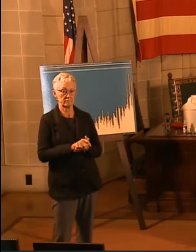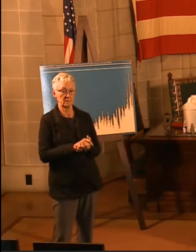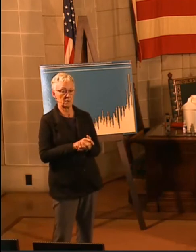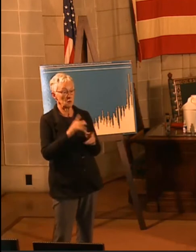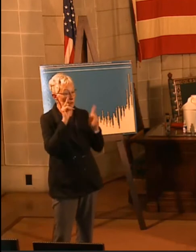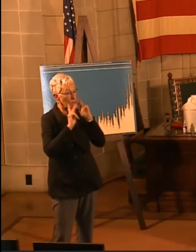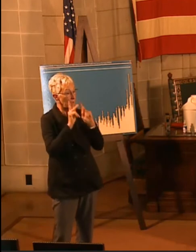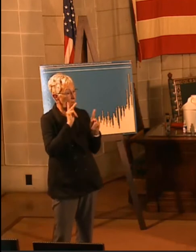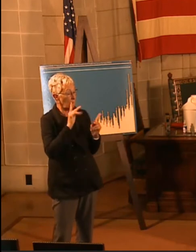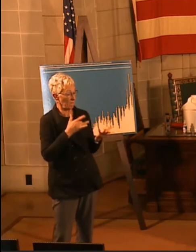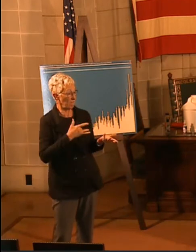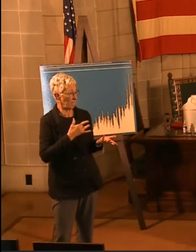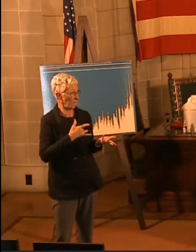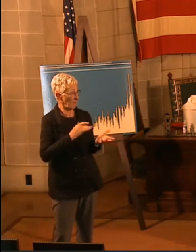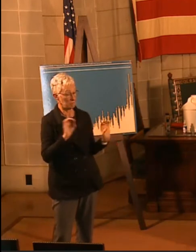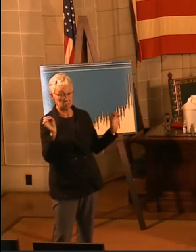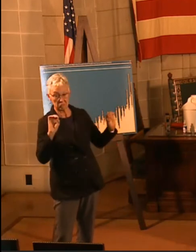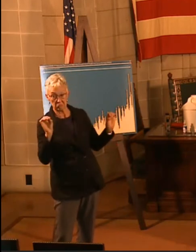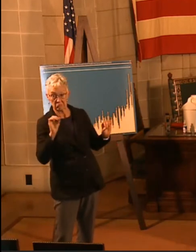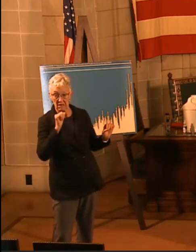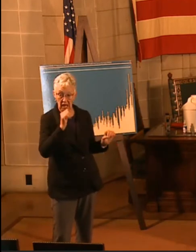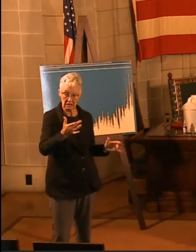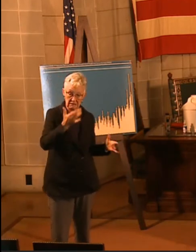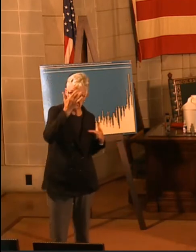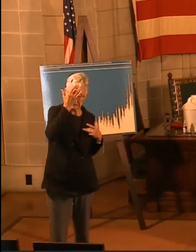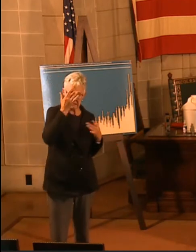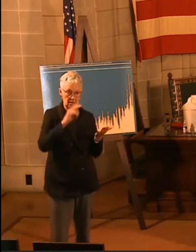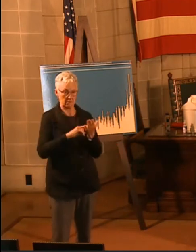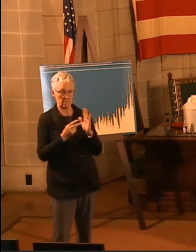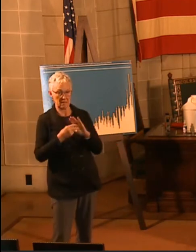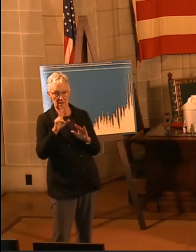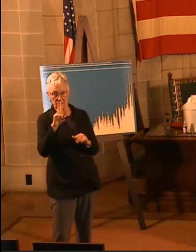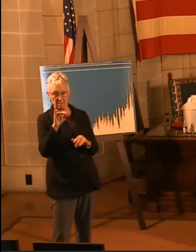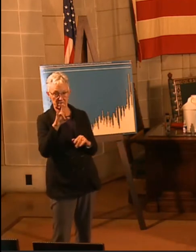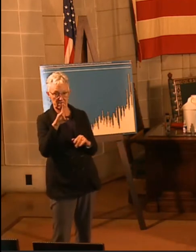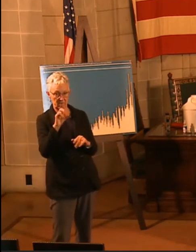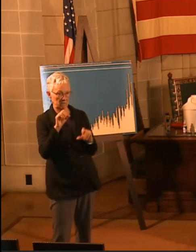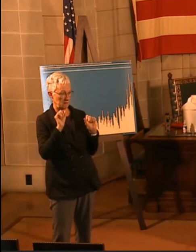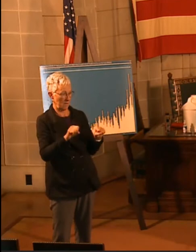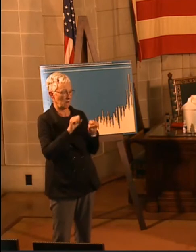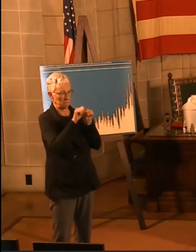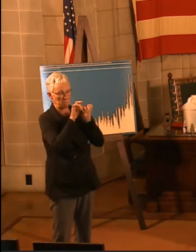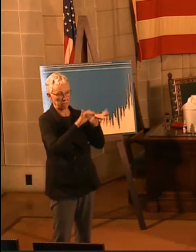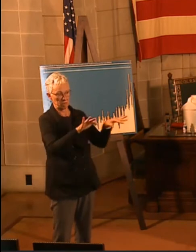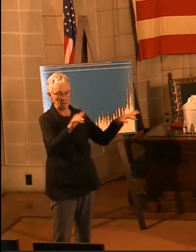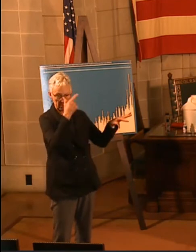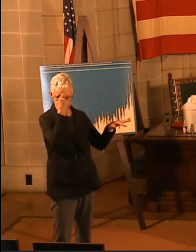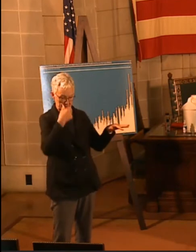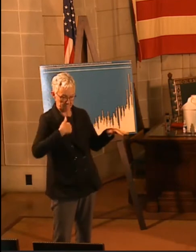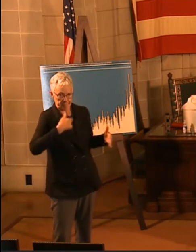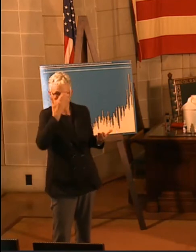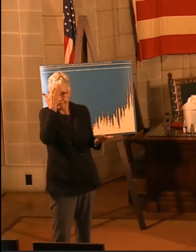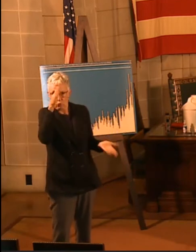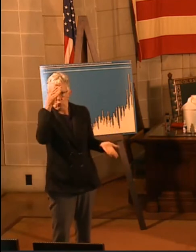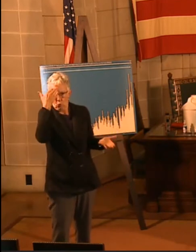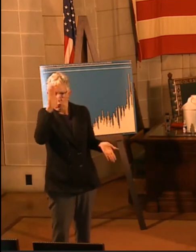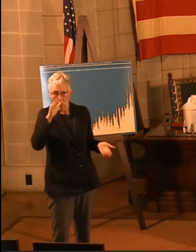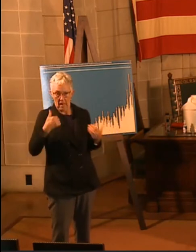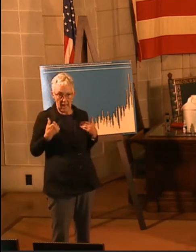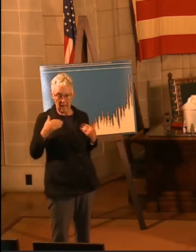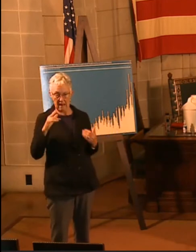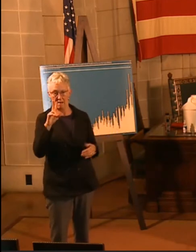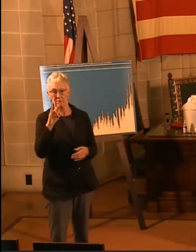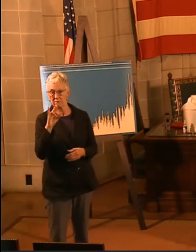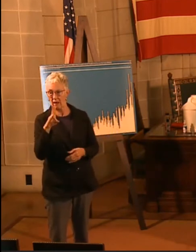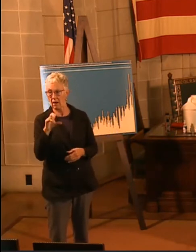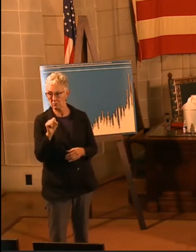get tested. And so, this creates a situation where the virus can spread dramatically across the community before we even know it's there. So, for